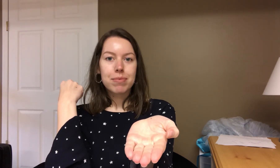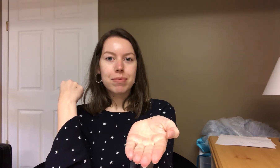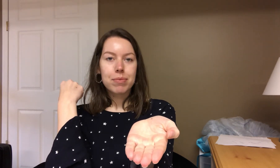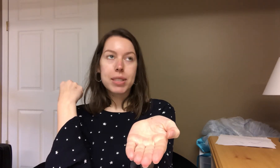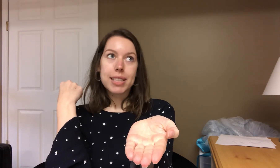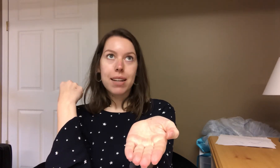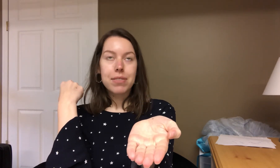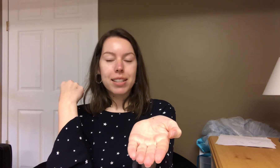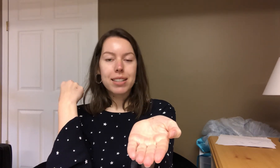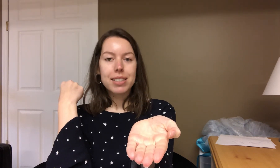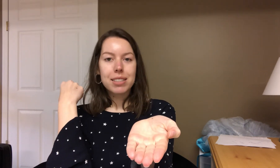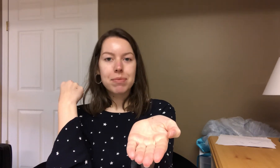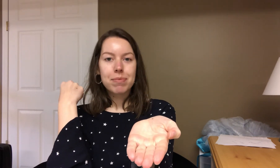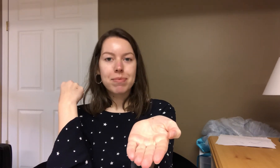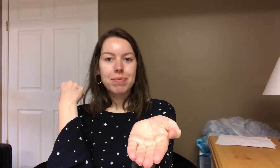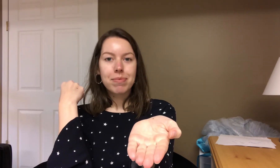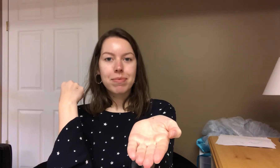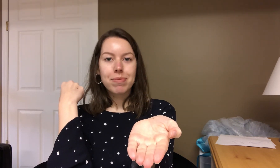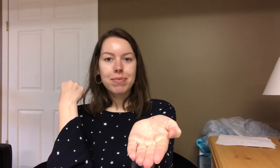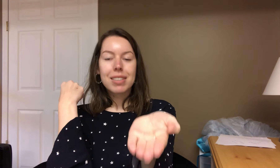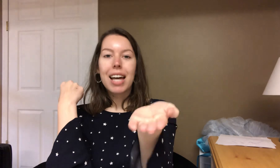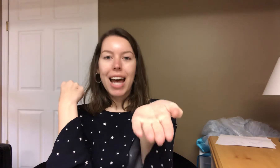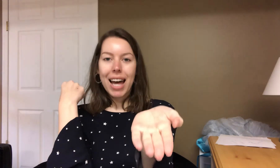What's left is et.